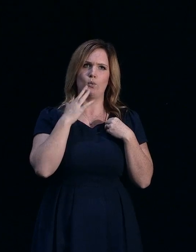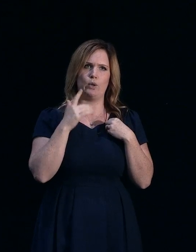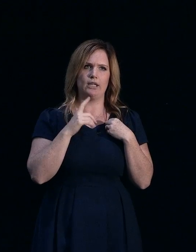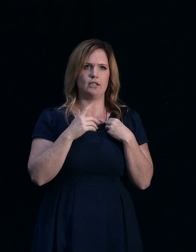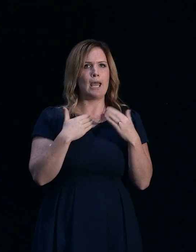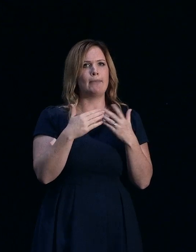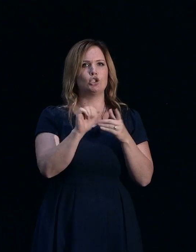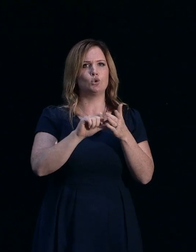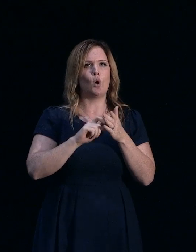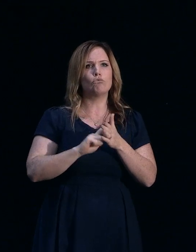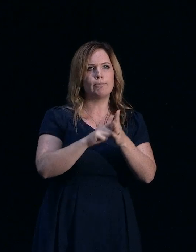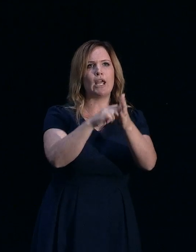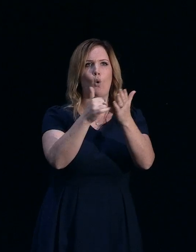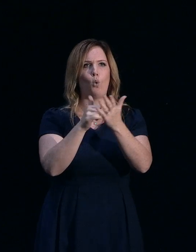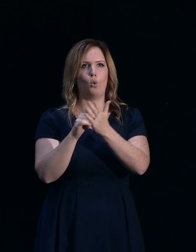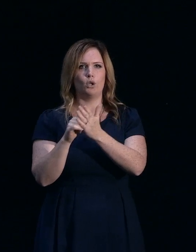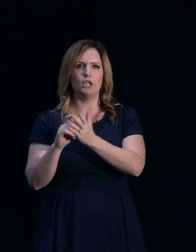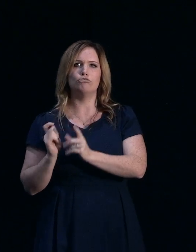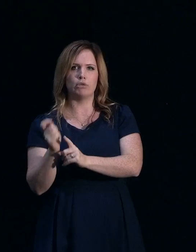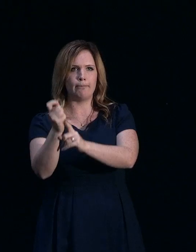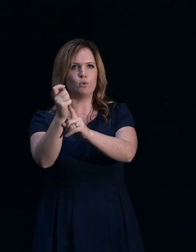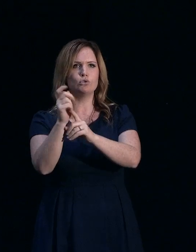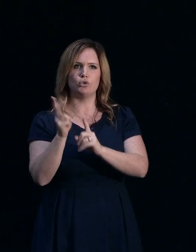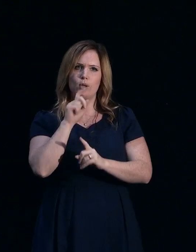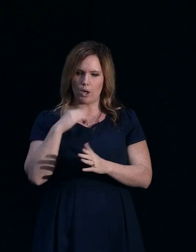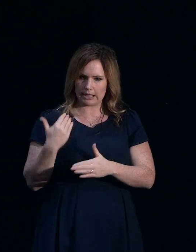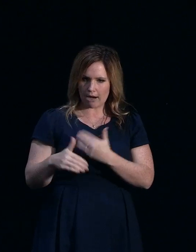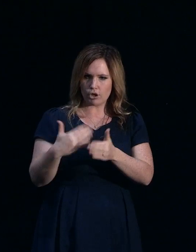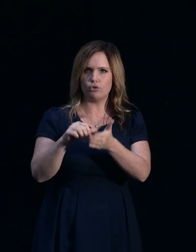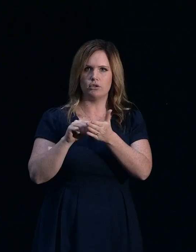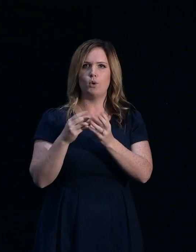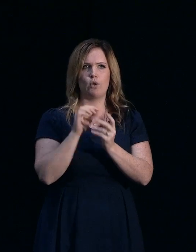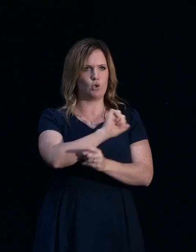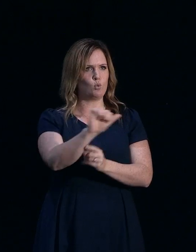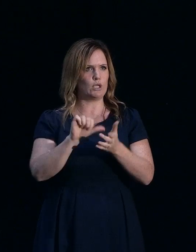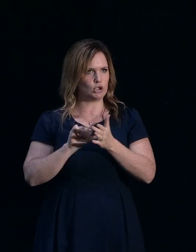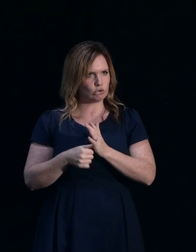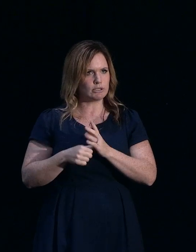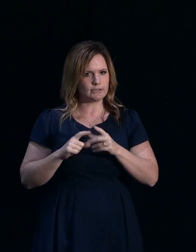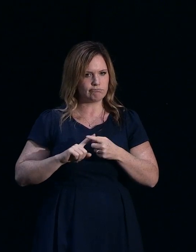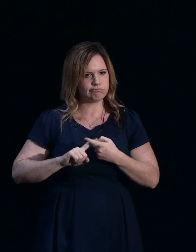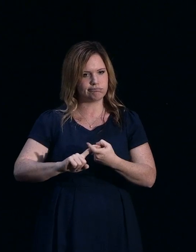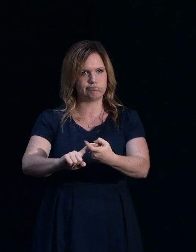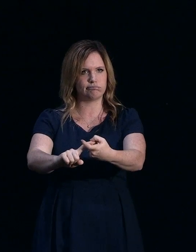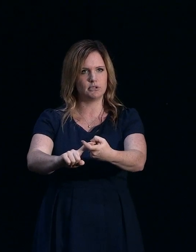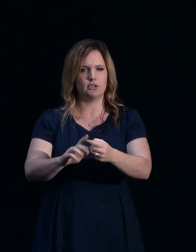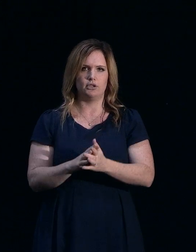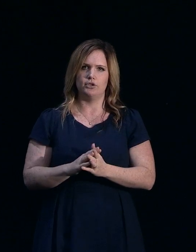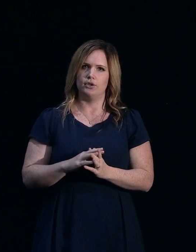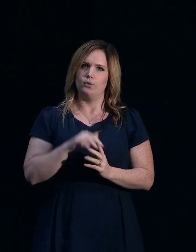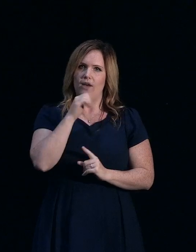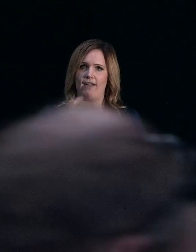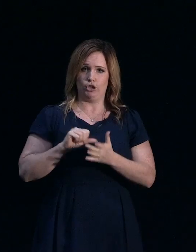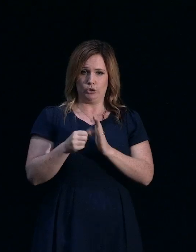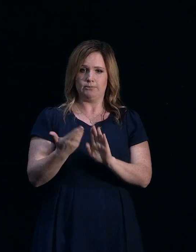will be insuring you ongoing as well. So if they manage the repair or rebuild, it's pretty much, I think, reasonably certain that you'll get insurance